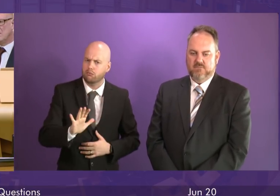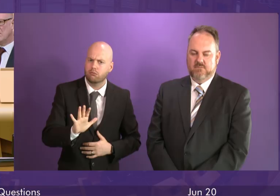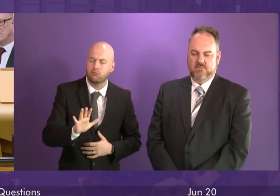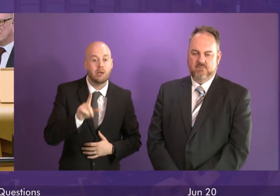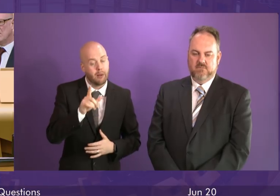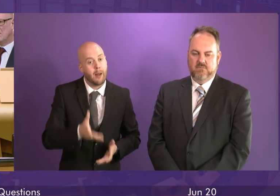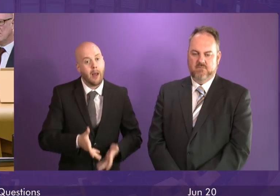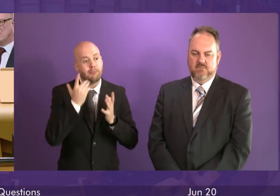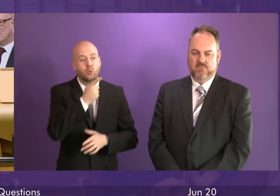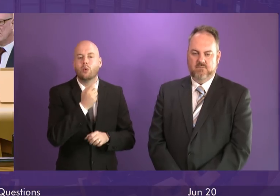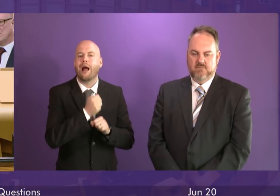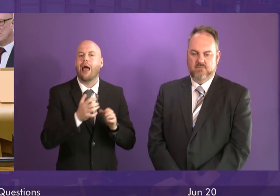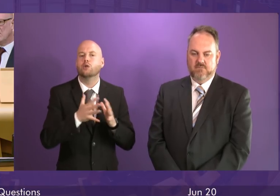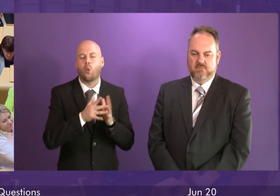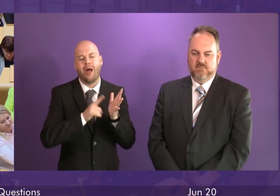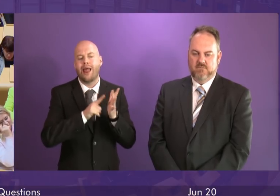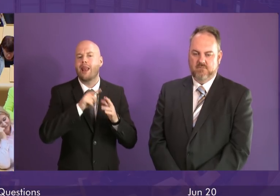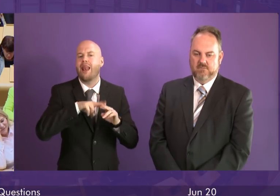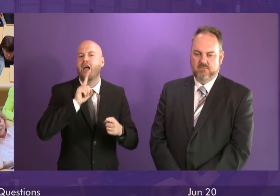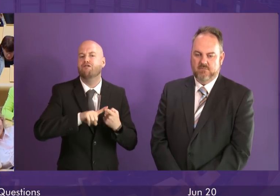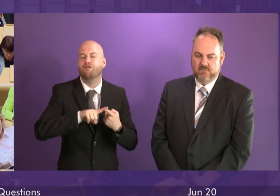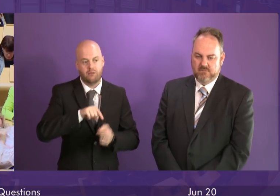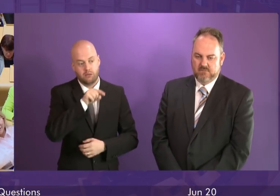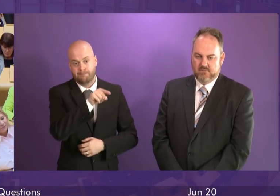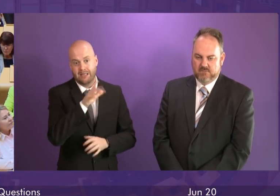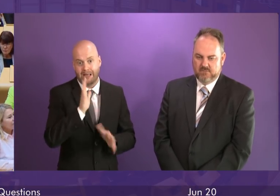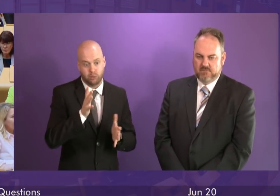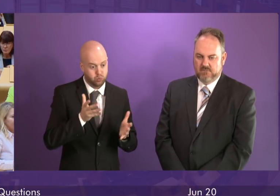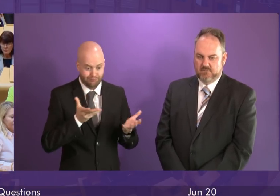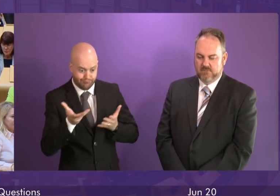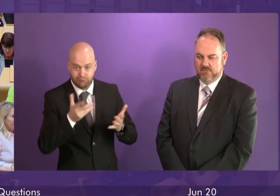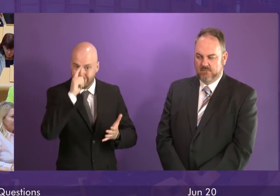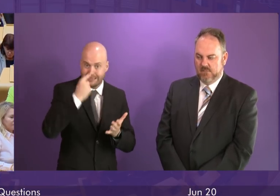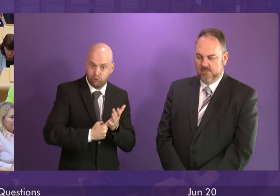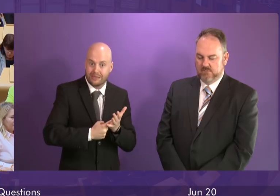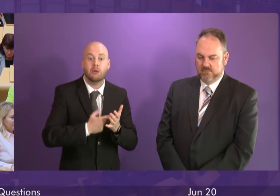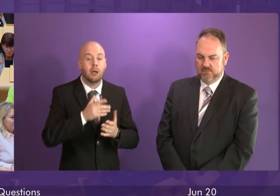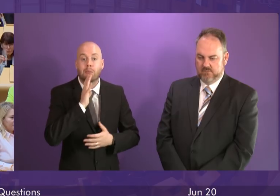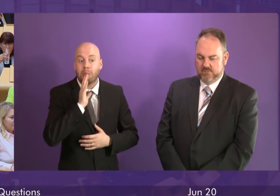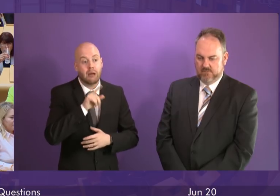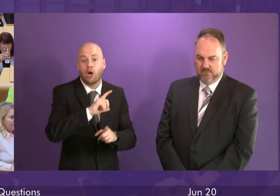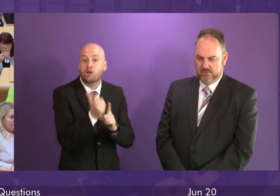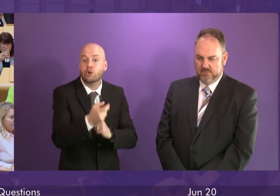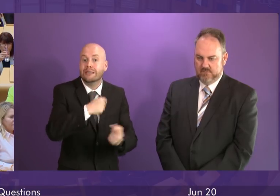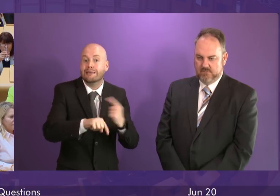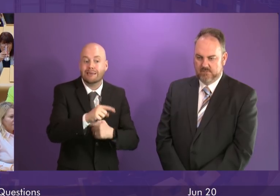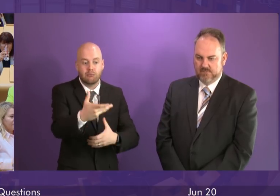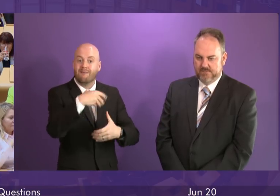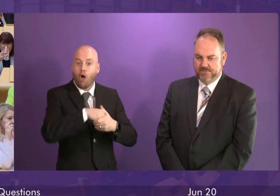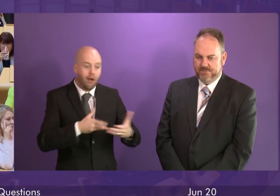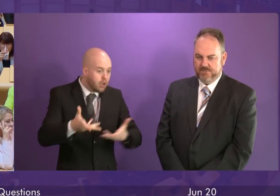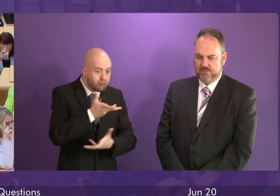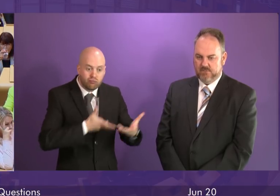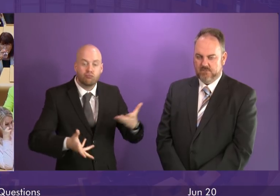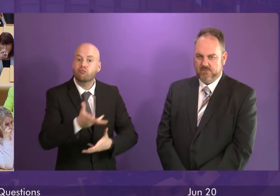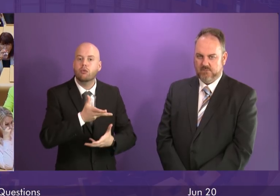and to listen genuinely to the views of local people and then to make those decisions. And I trust the administration